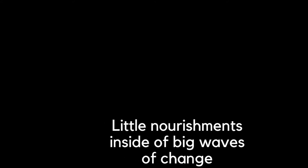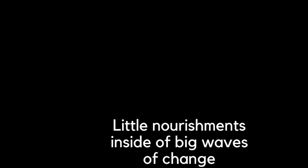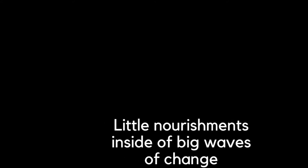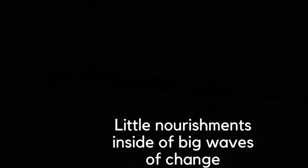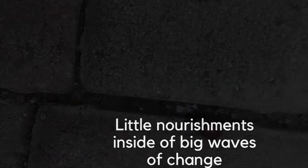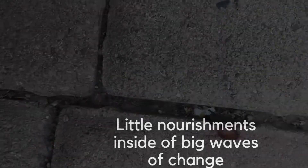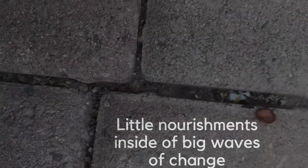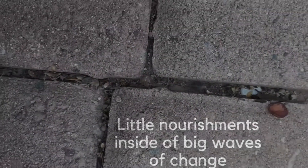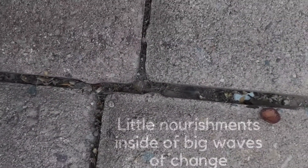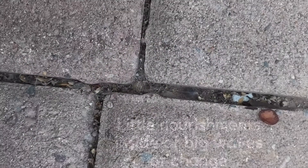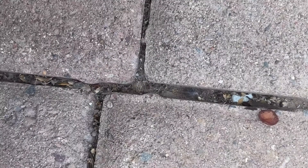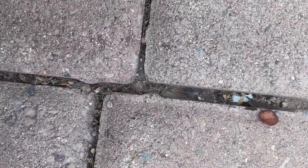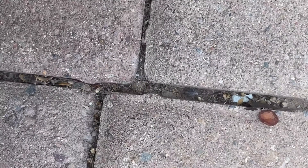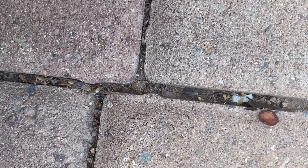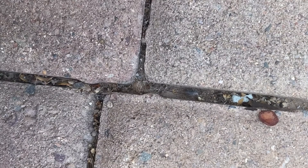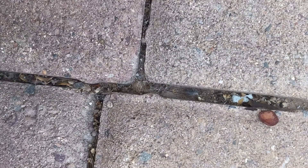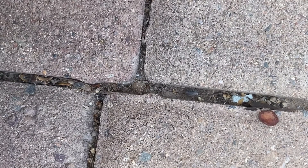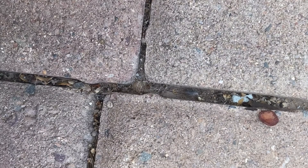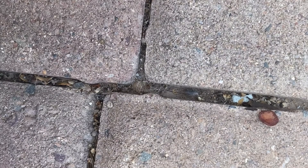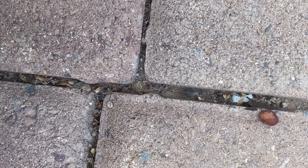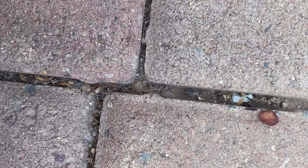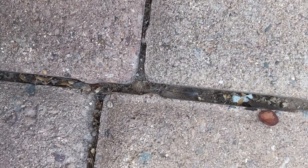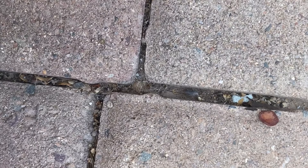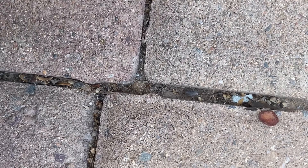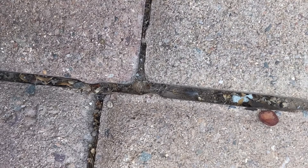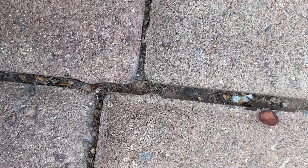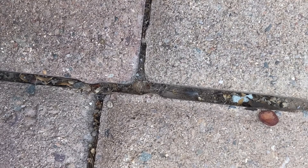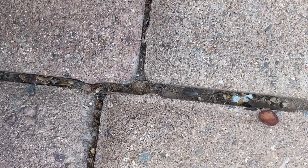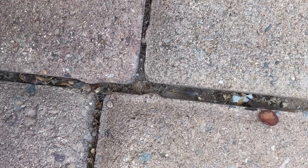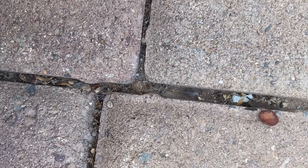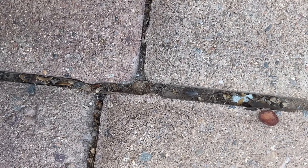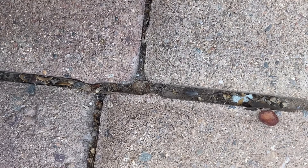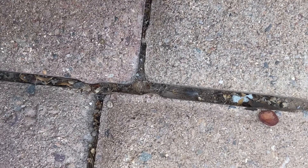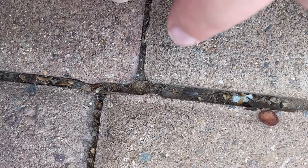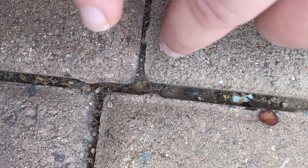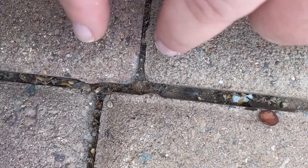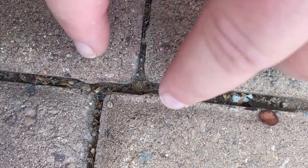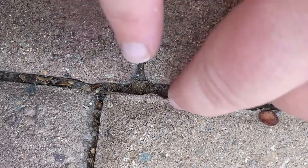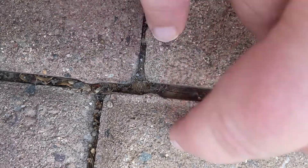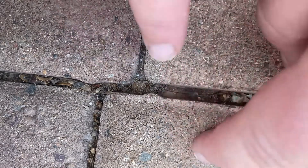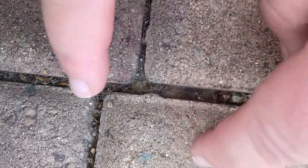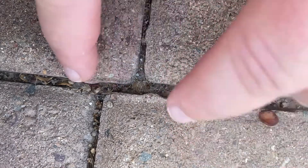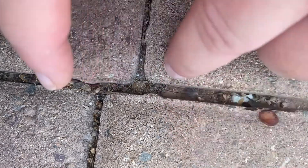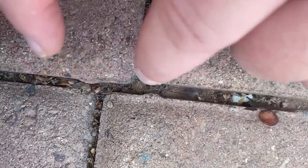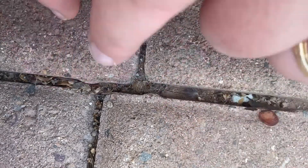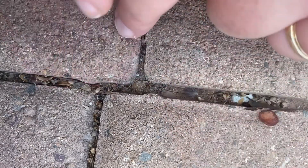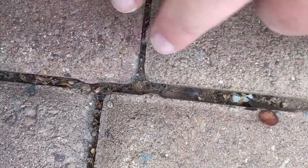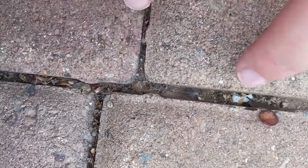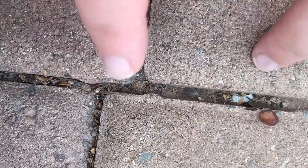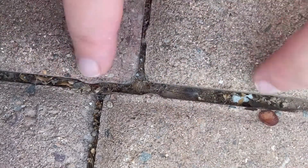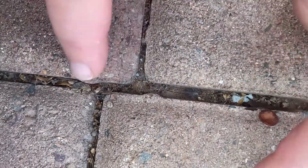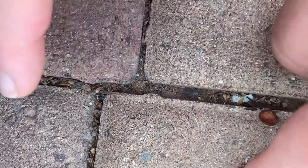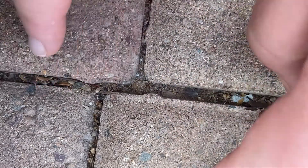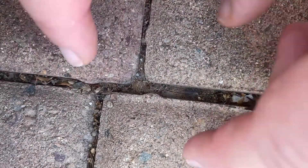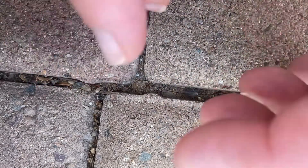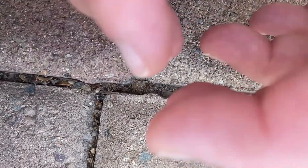okay so nourishment in this place and in this time i understand